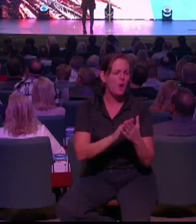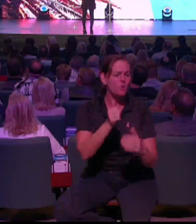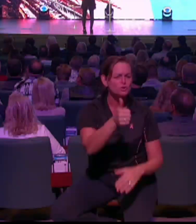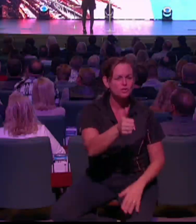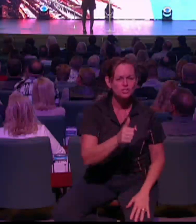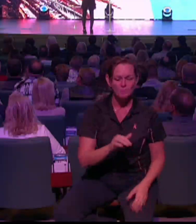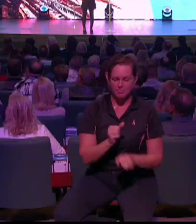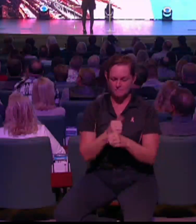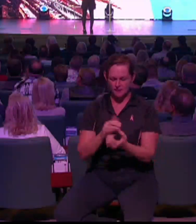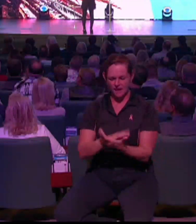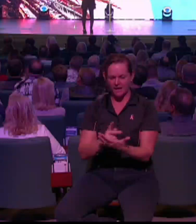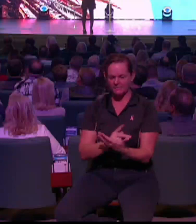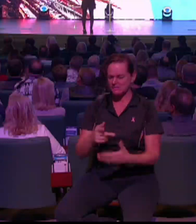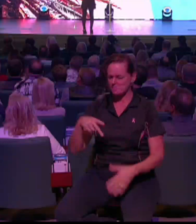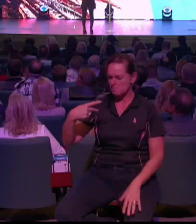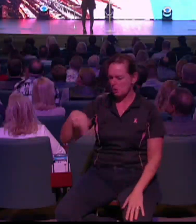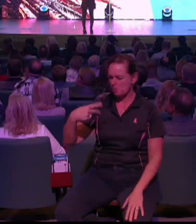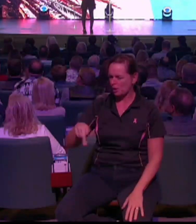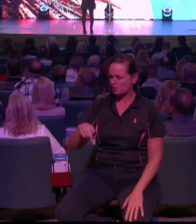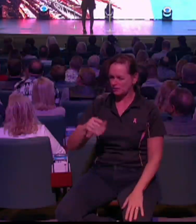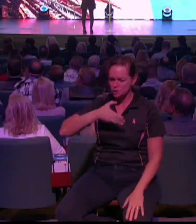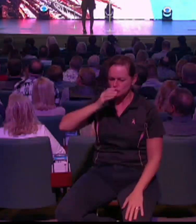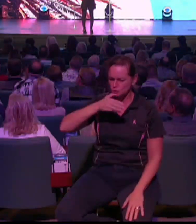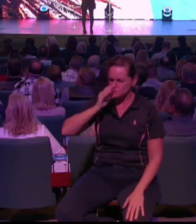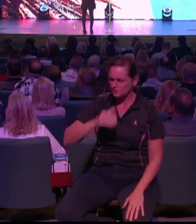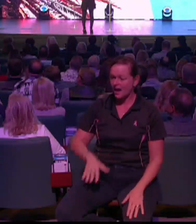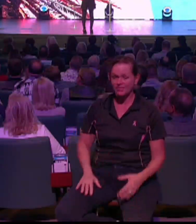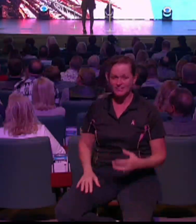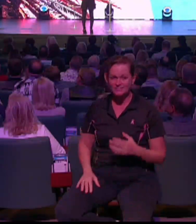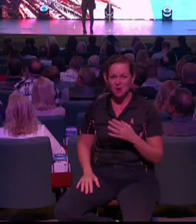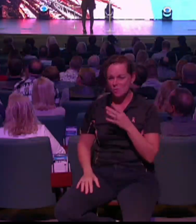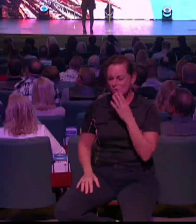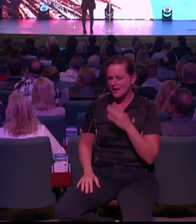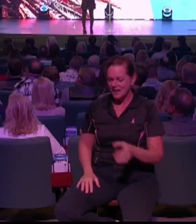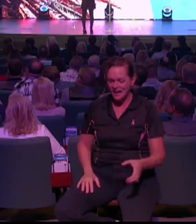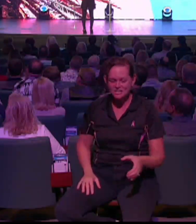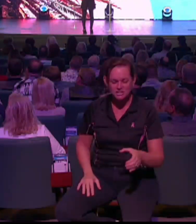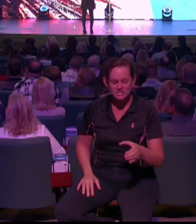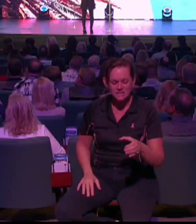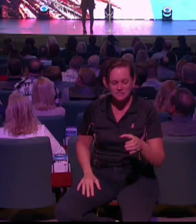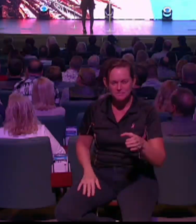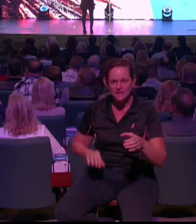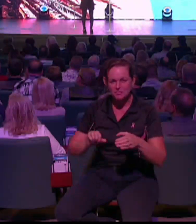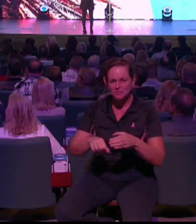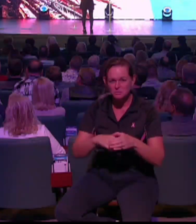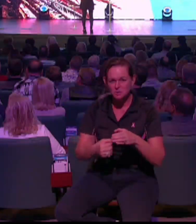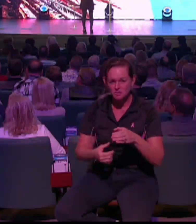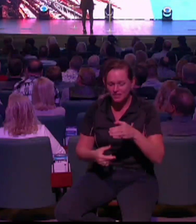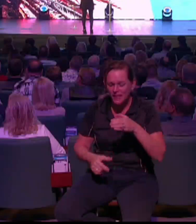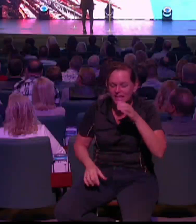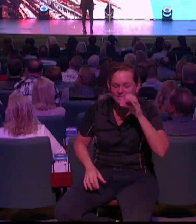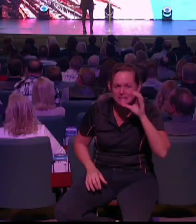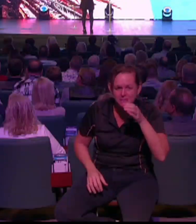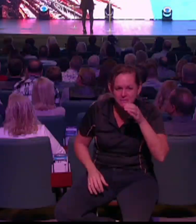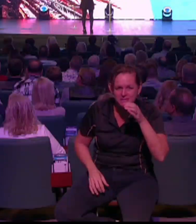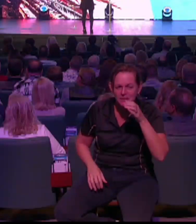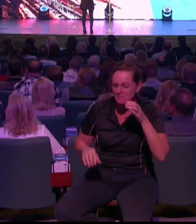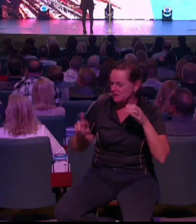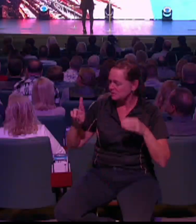this purple juice that I thought was grape drink. And I took a sip of it. And it ended up being radish or something